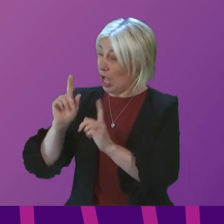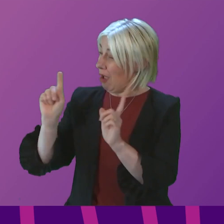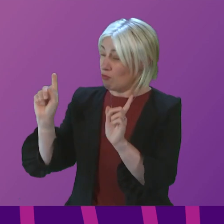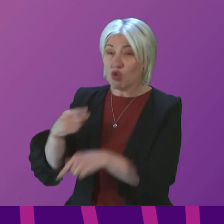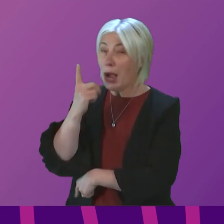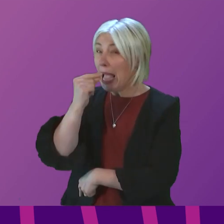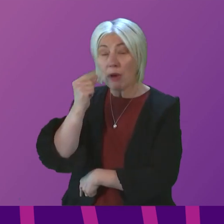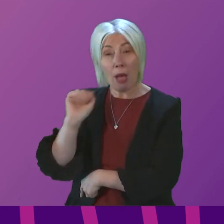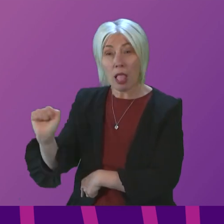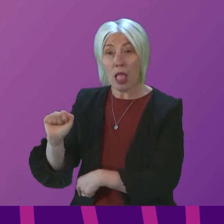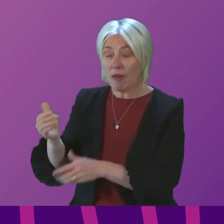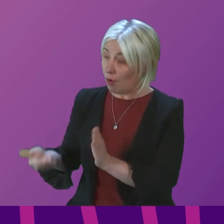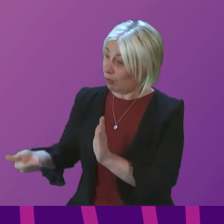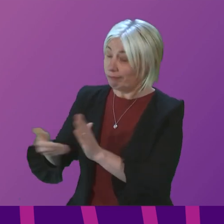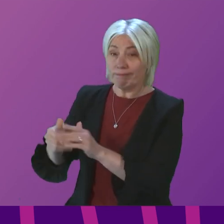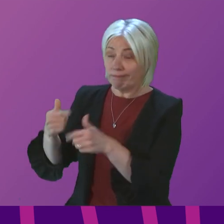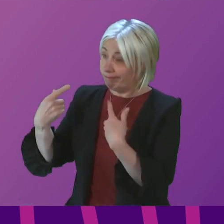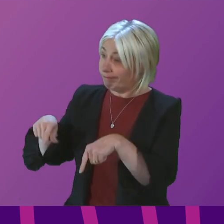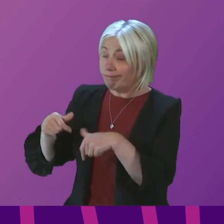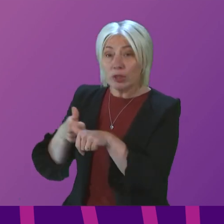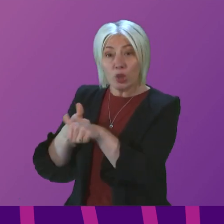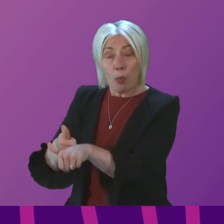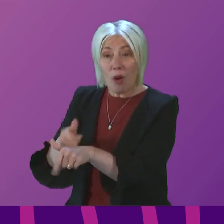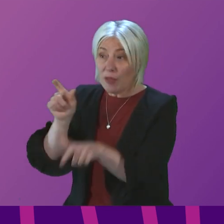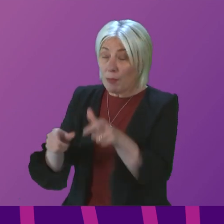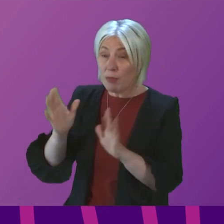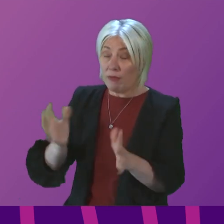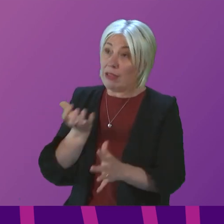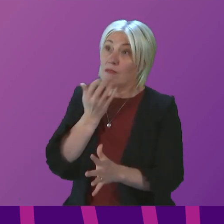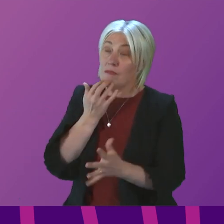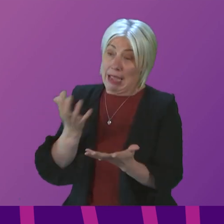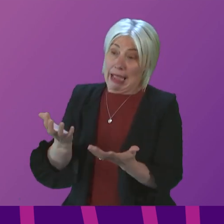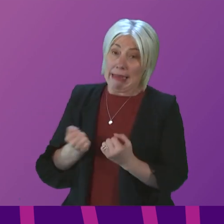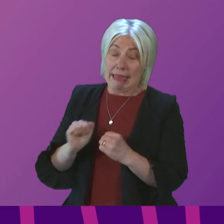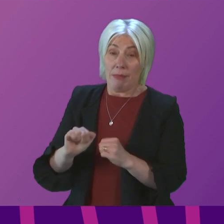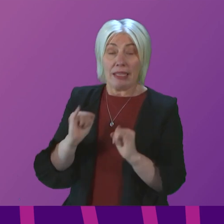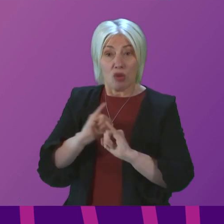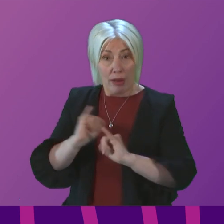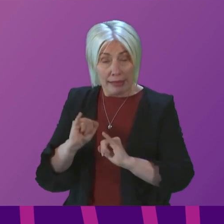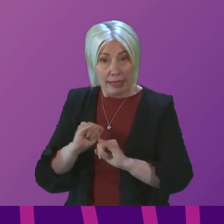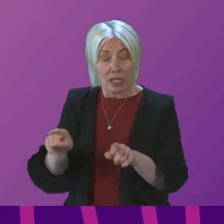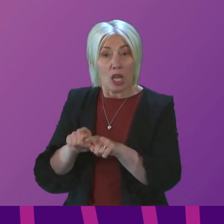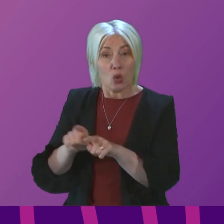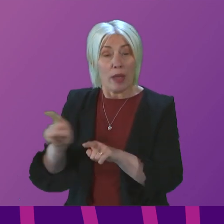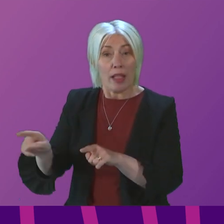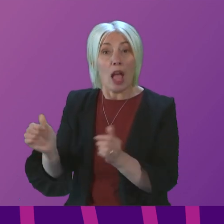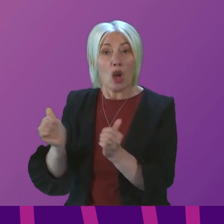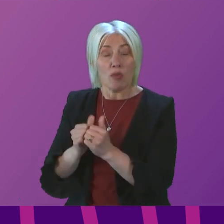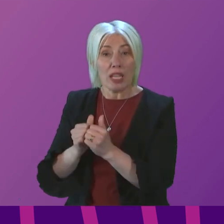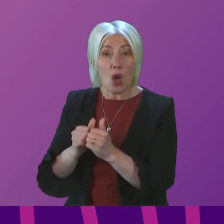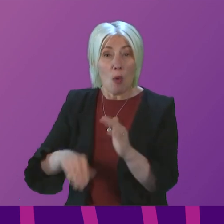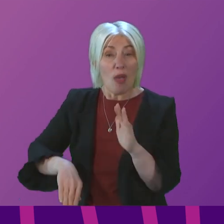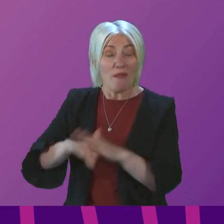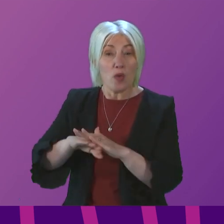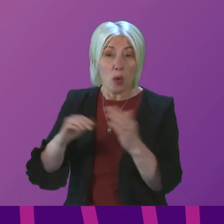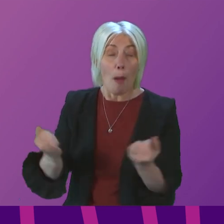of providing adequate support to the people facing the brunt of this cost of living crisis? And does she also agree that it's only with the full powers